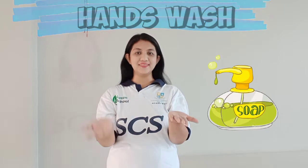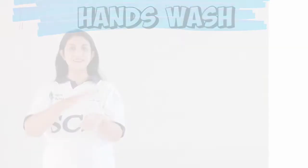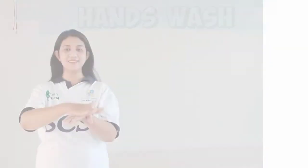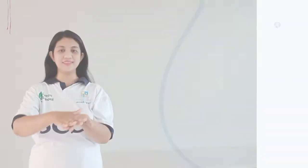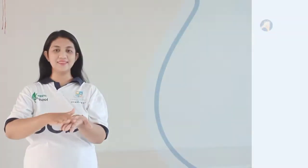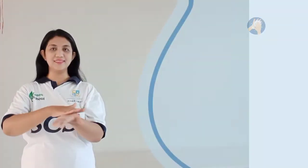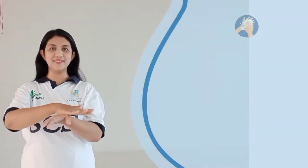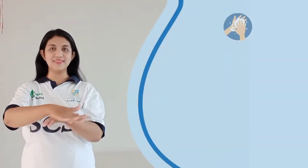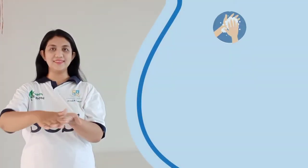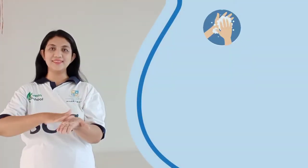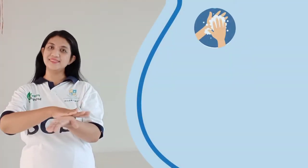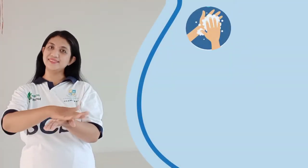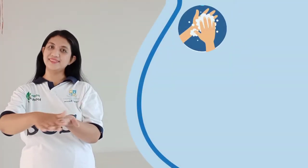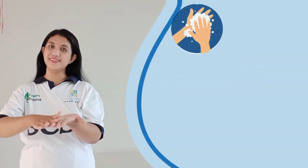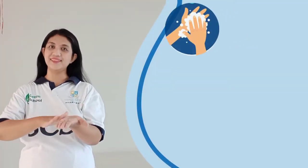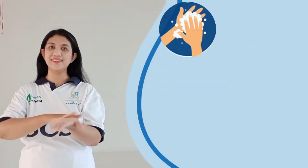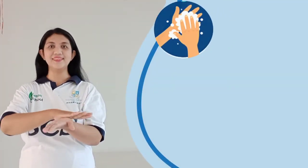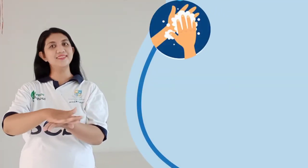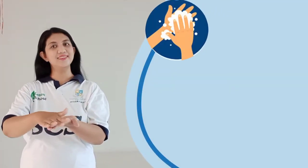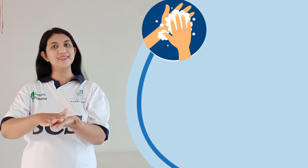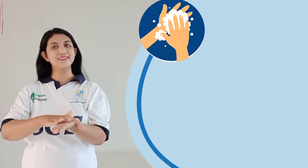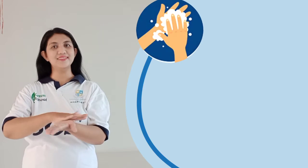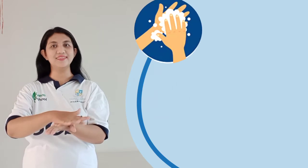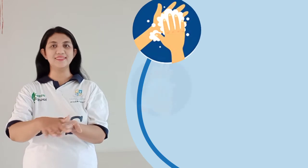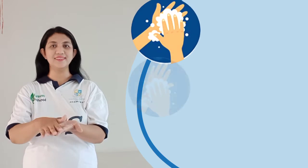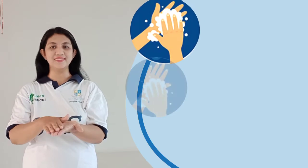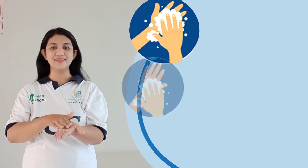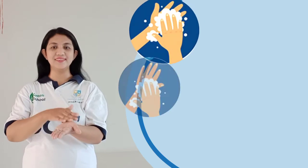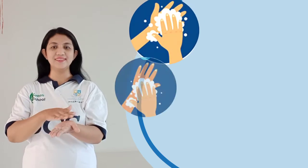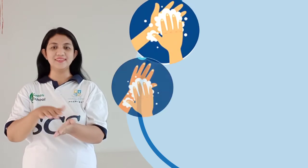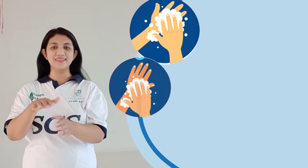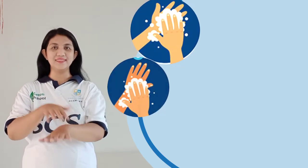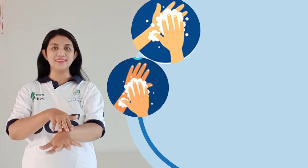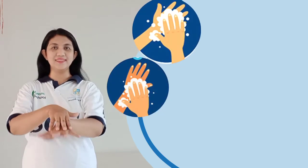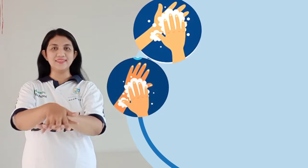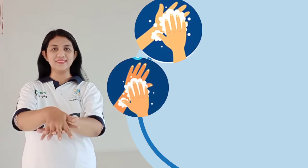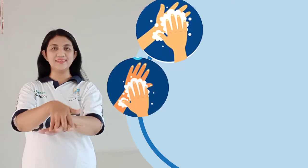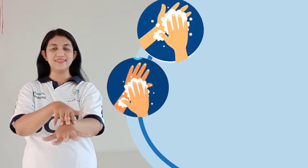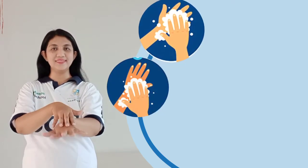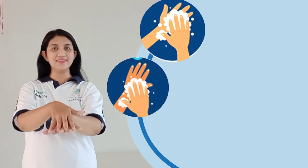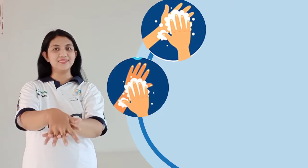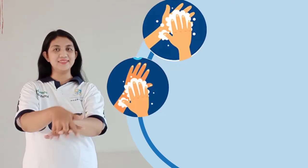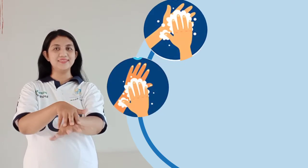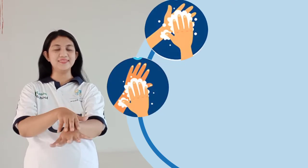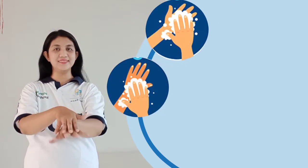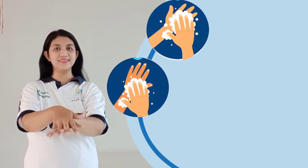Step 1, rub soap on your palm, step 2, rub the back of hand,